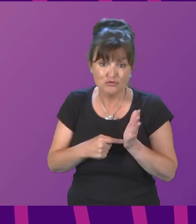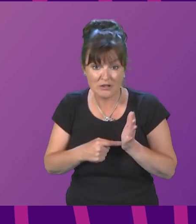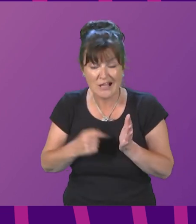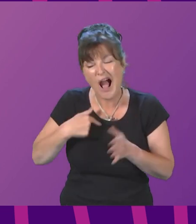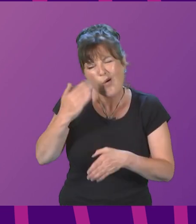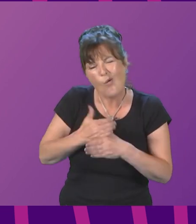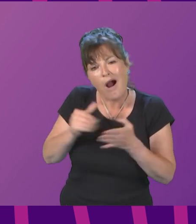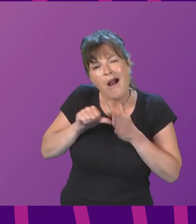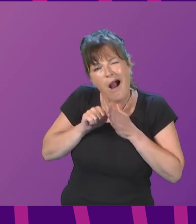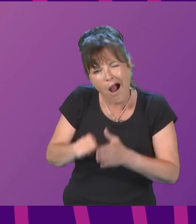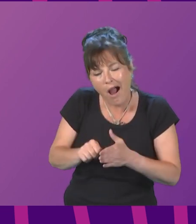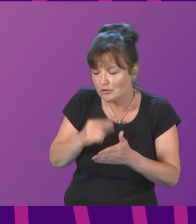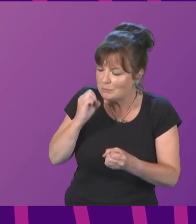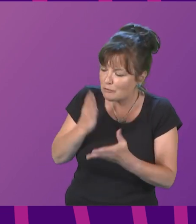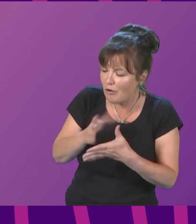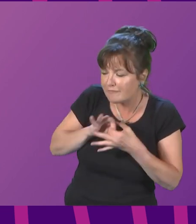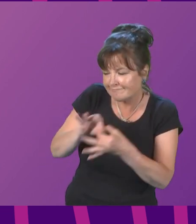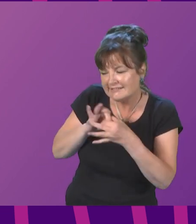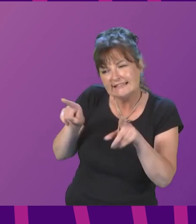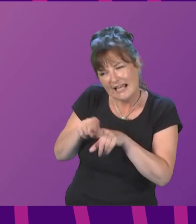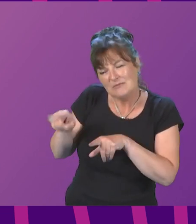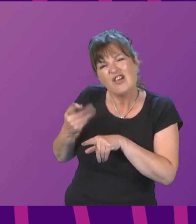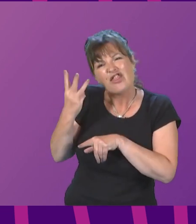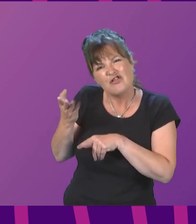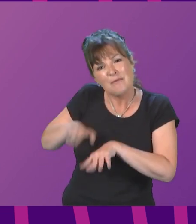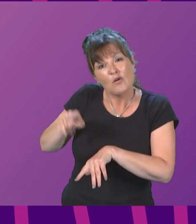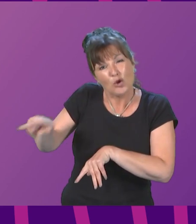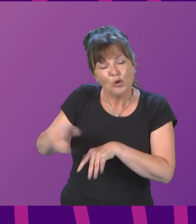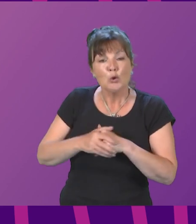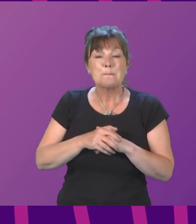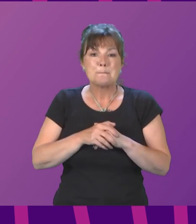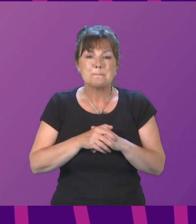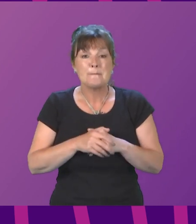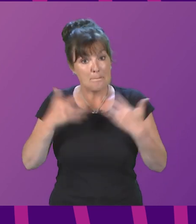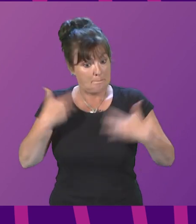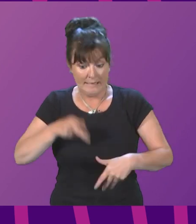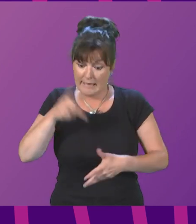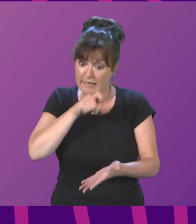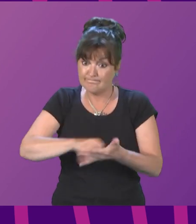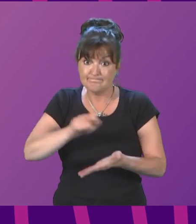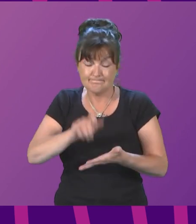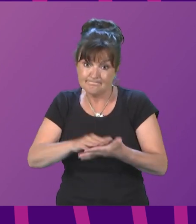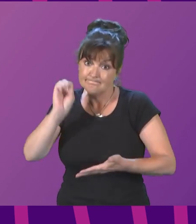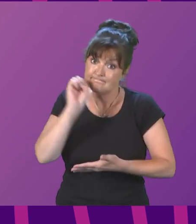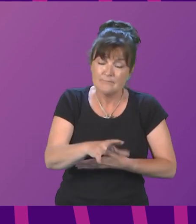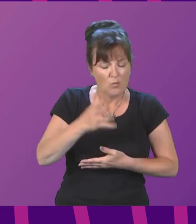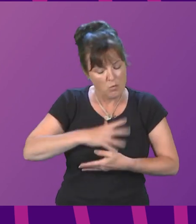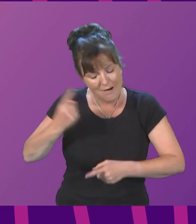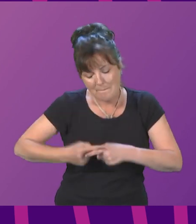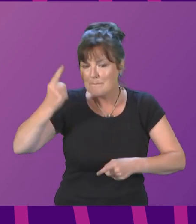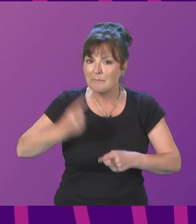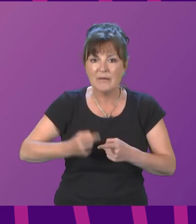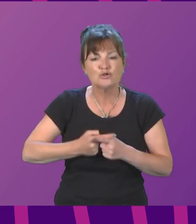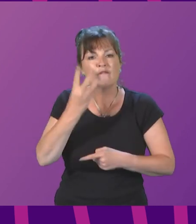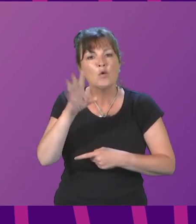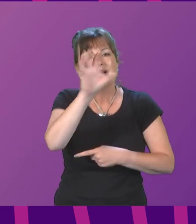relationship. I have today written to the new Prime Minister renewing my request for an emergency Four Nations Summit